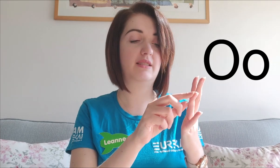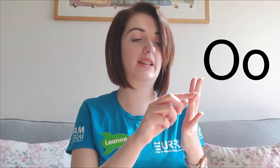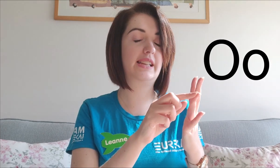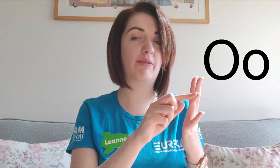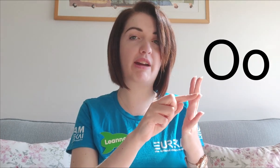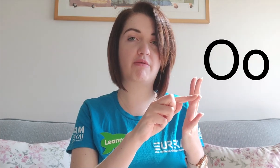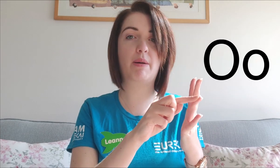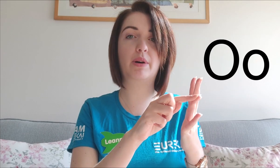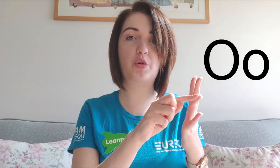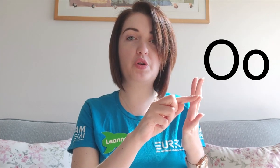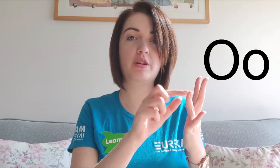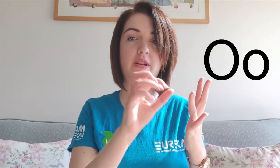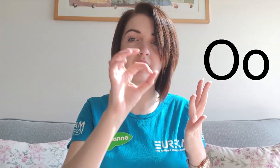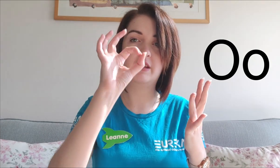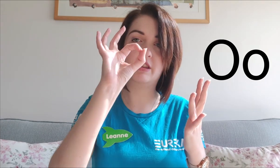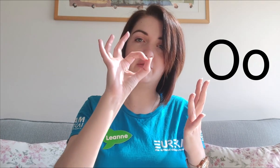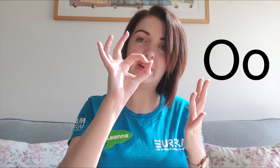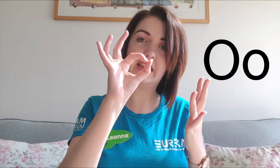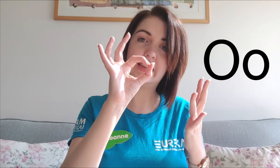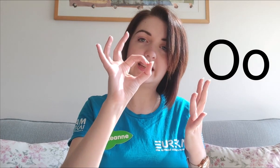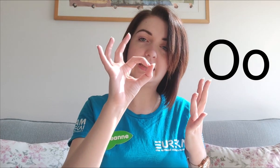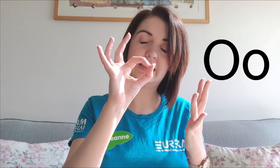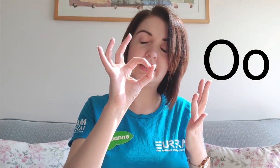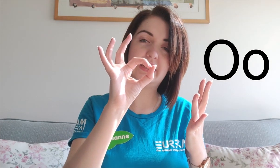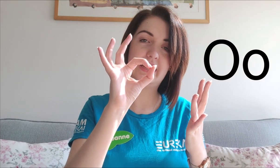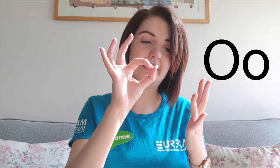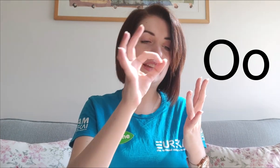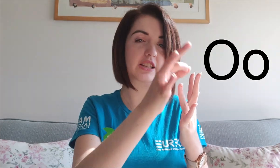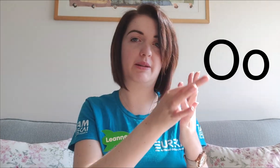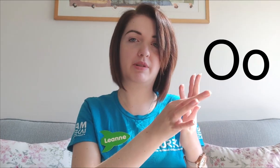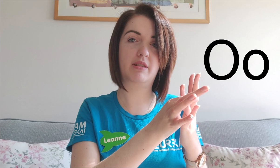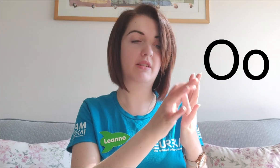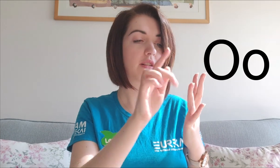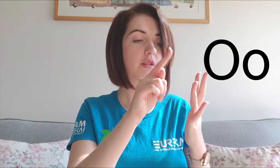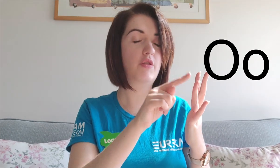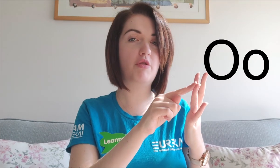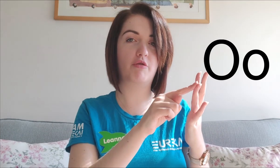That's how I remember O in the ring. That's it. O.